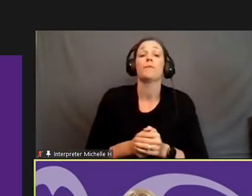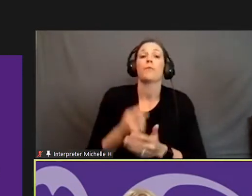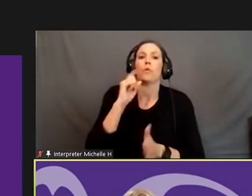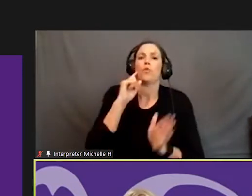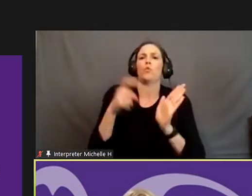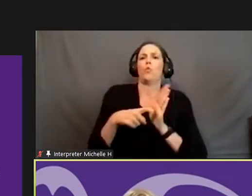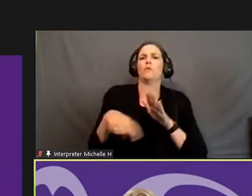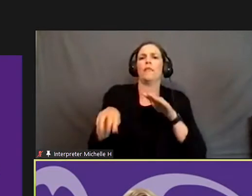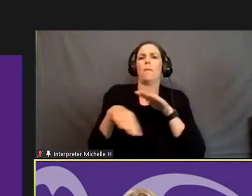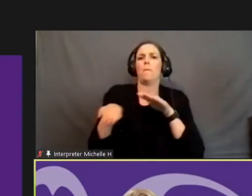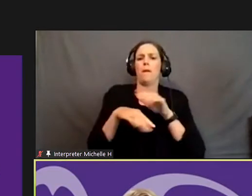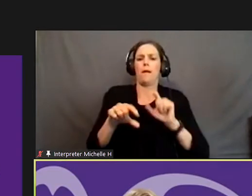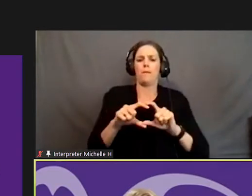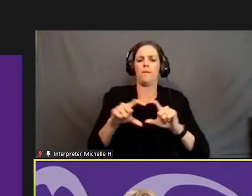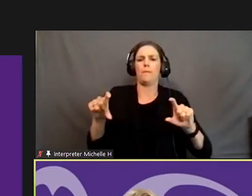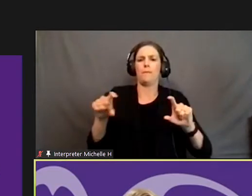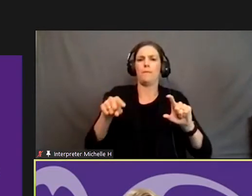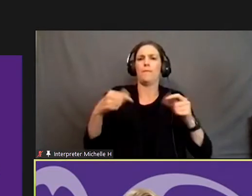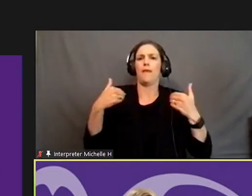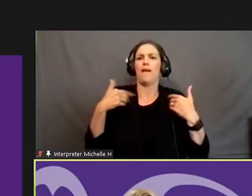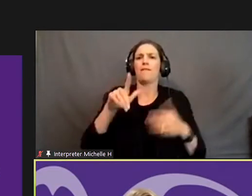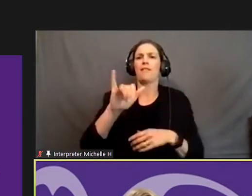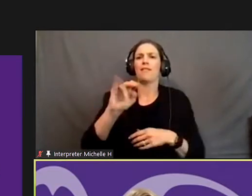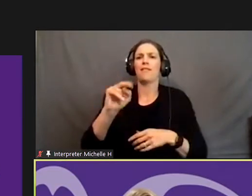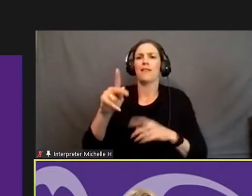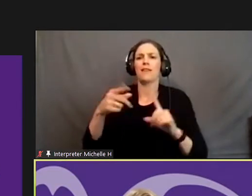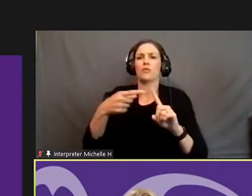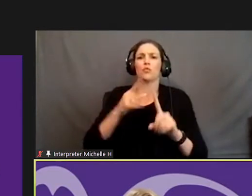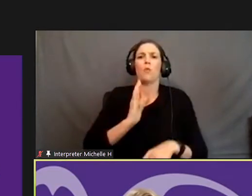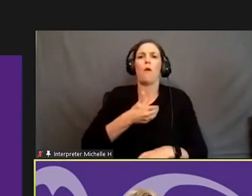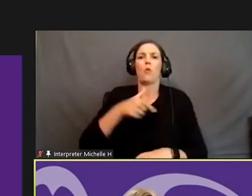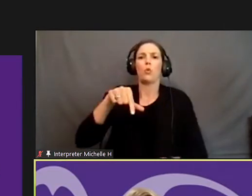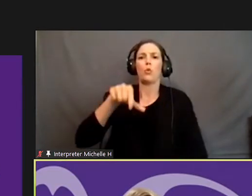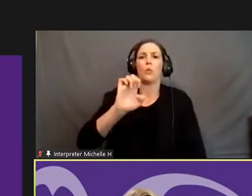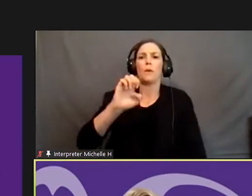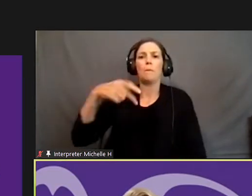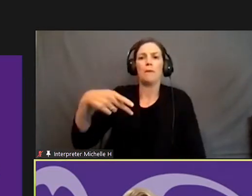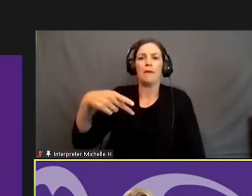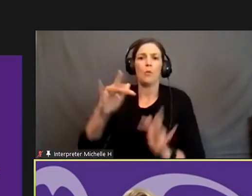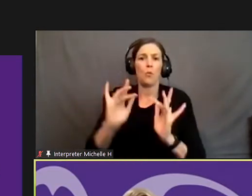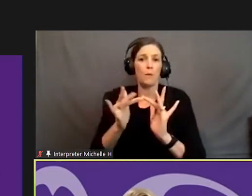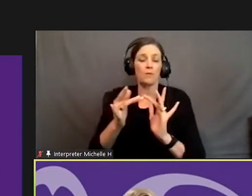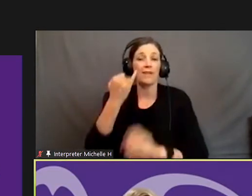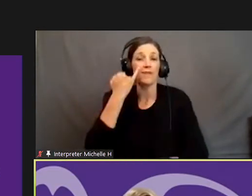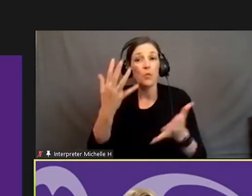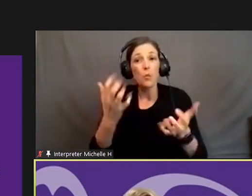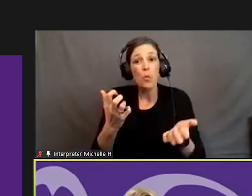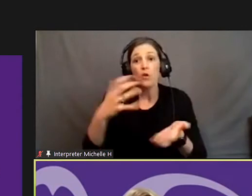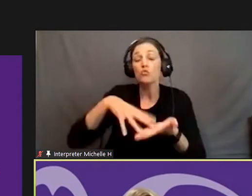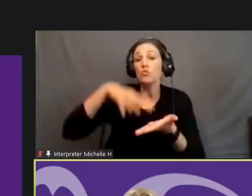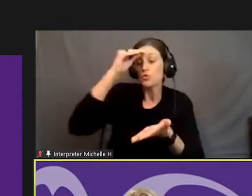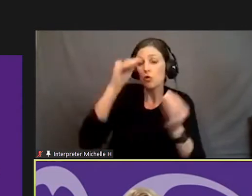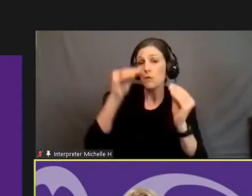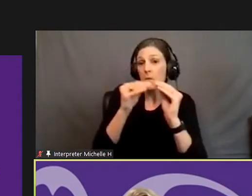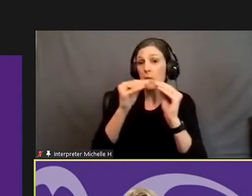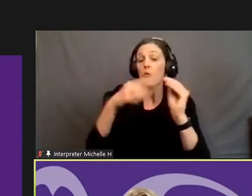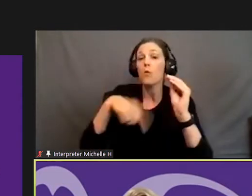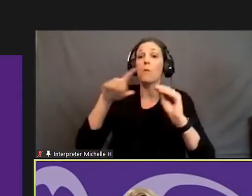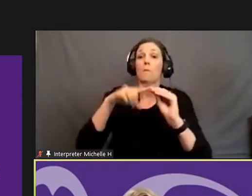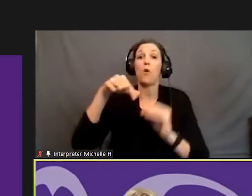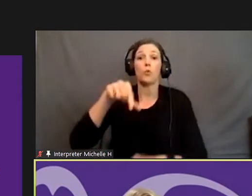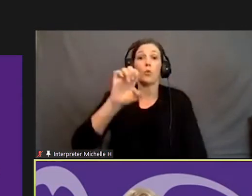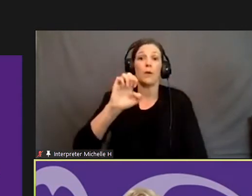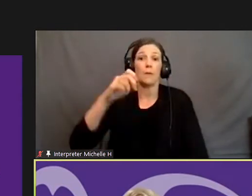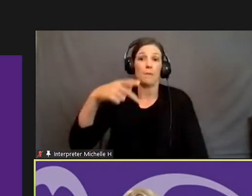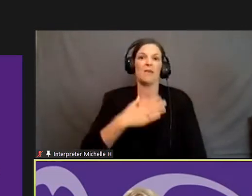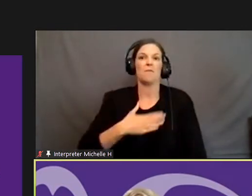bottom of the slide, there is a link to our QEP website. If you do want to find out more information about the QEP, please